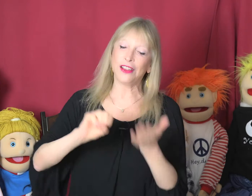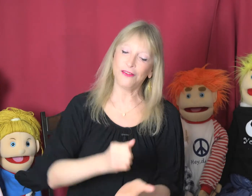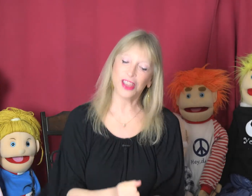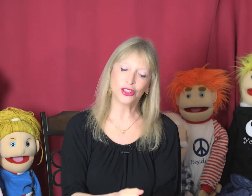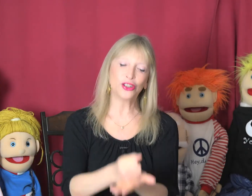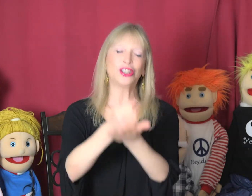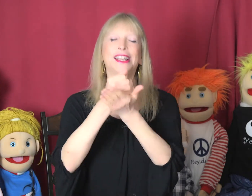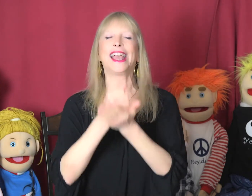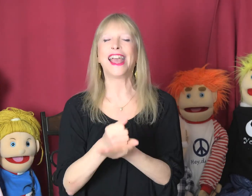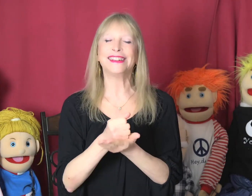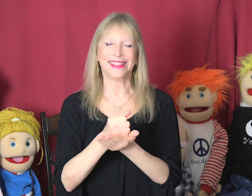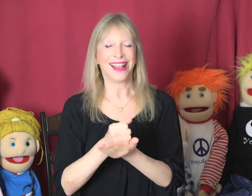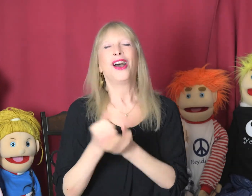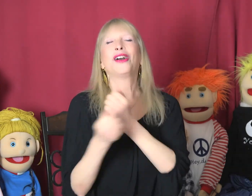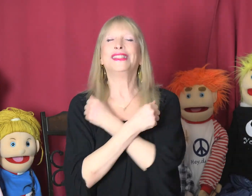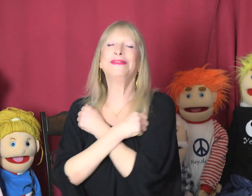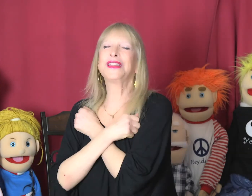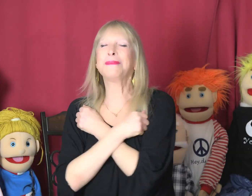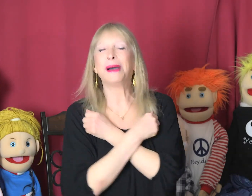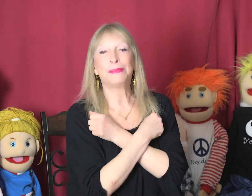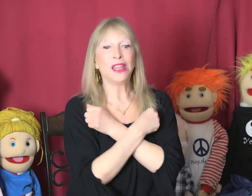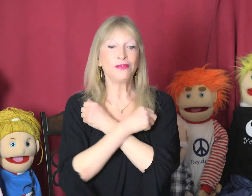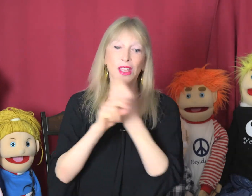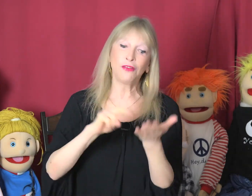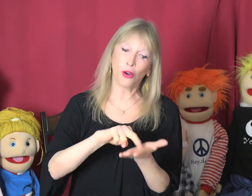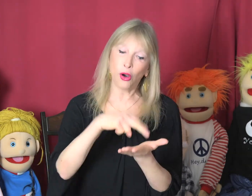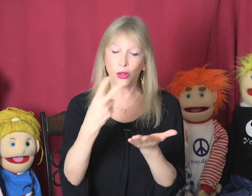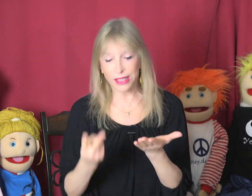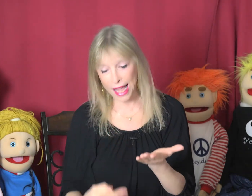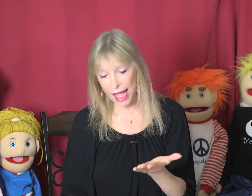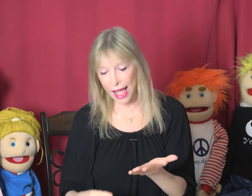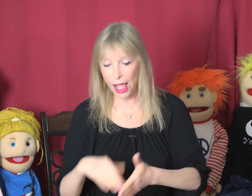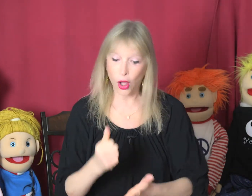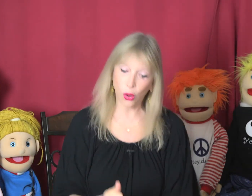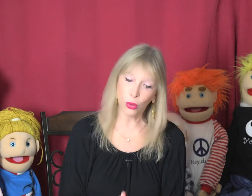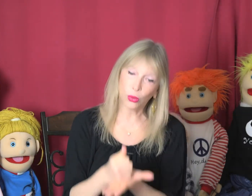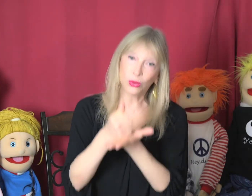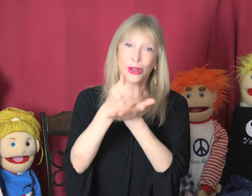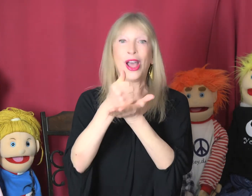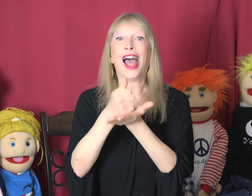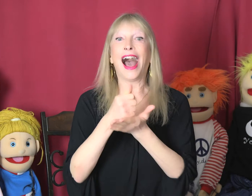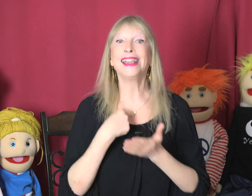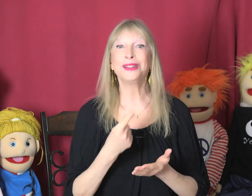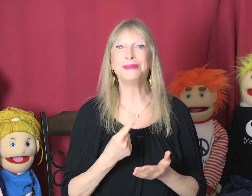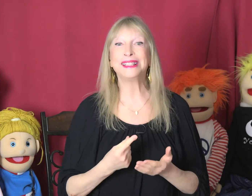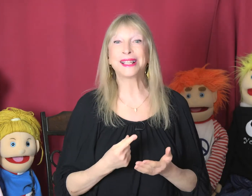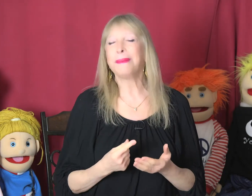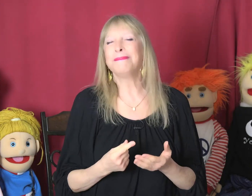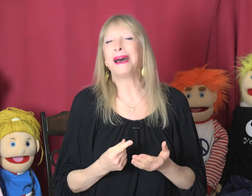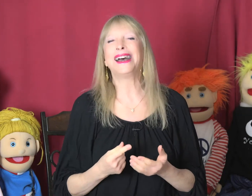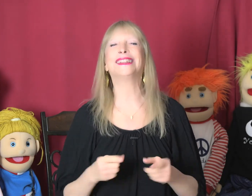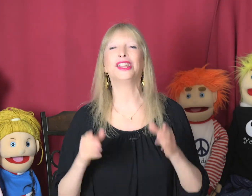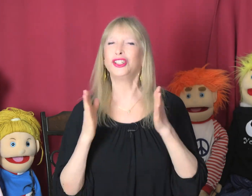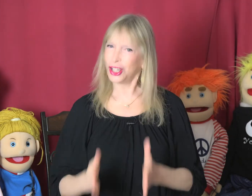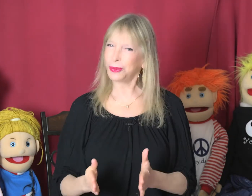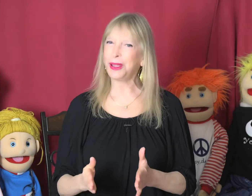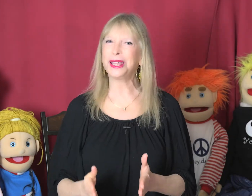feel good again. Or lift them up if they fall down. I can be somebody just being